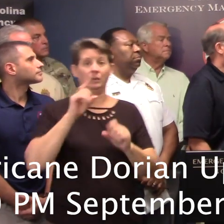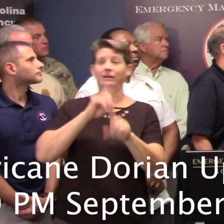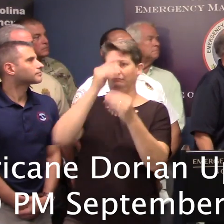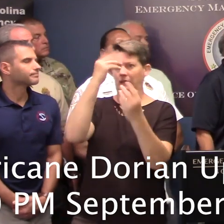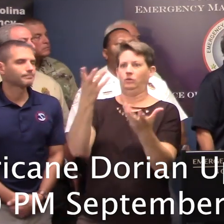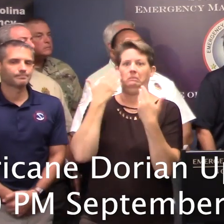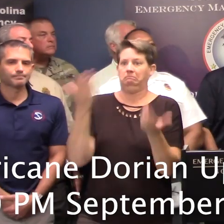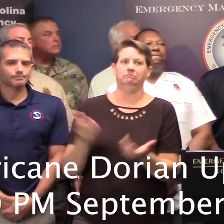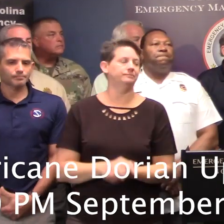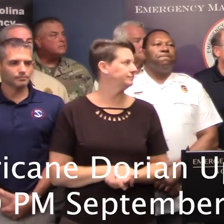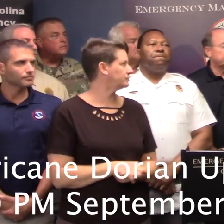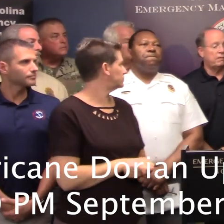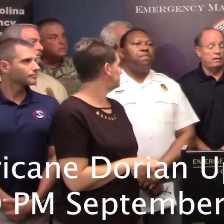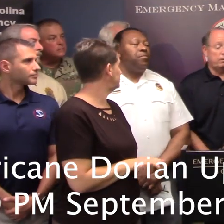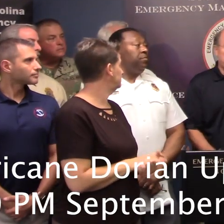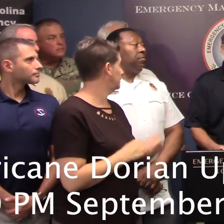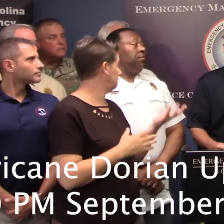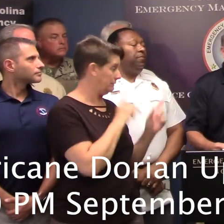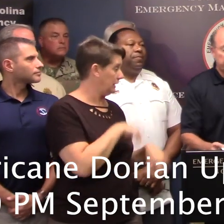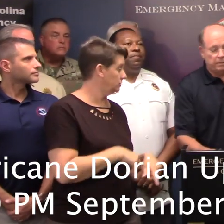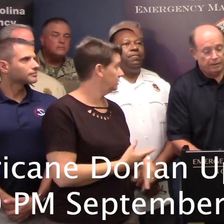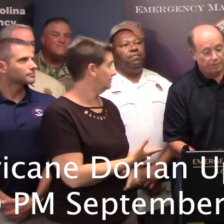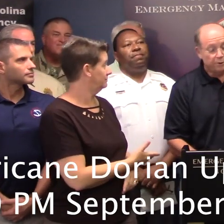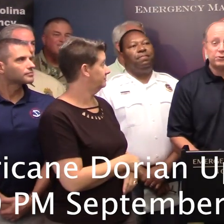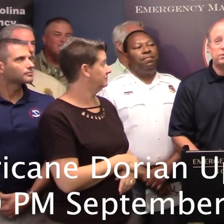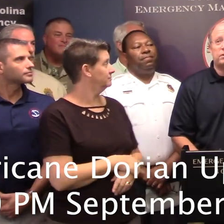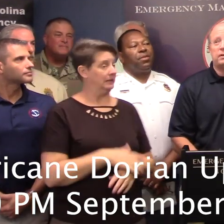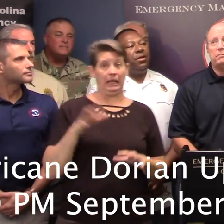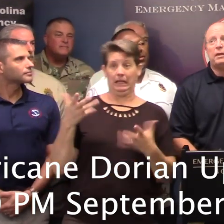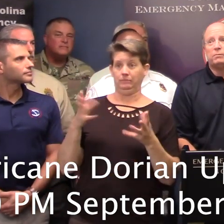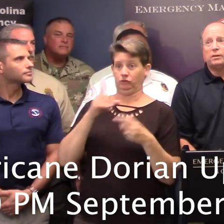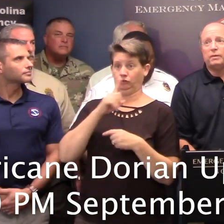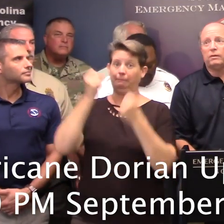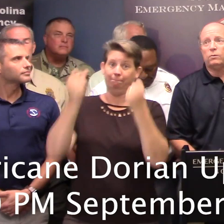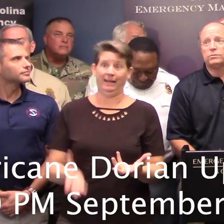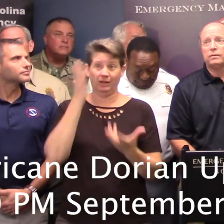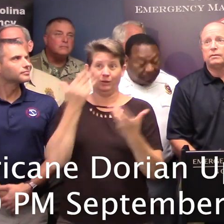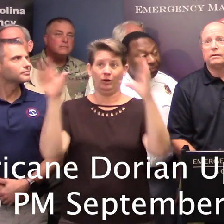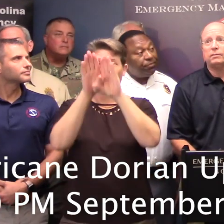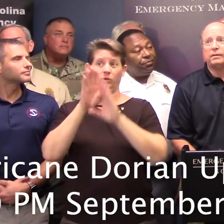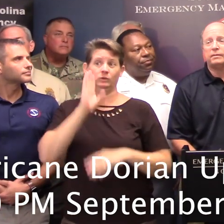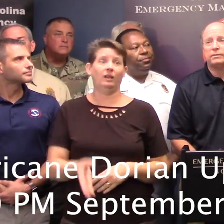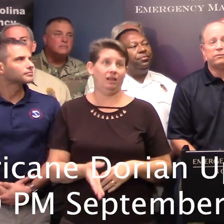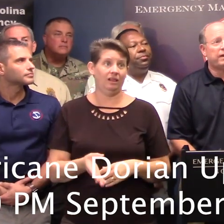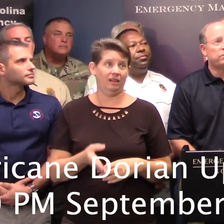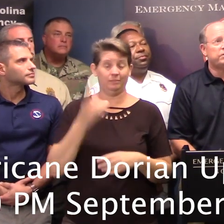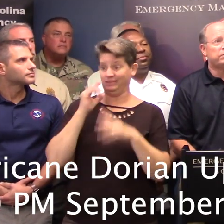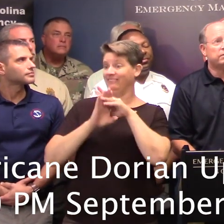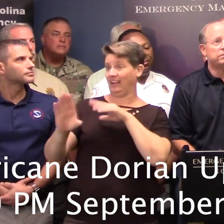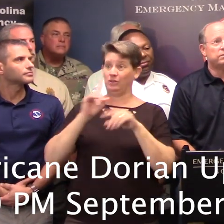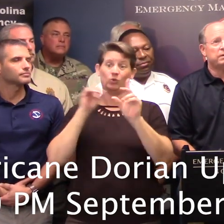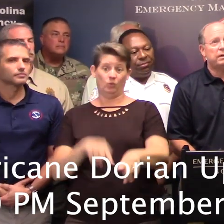Okay. Do you have an answer to that? I'm pretty sure that many of them are going to be closed because of the